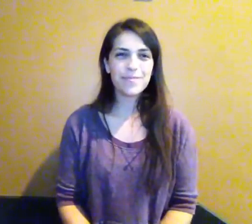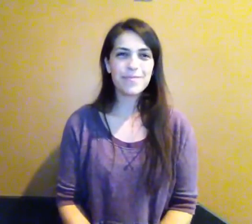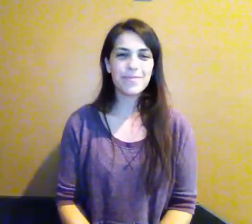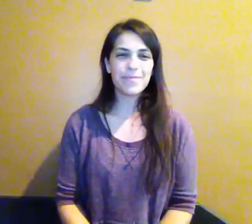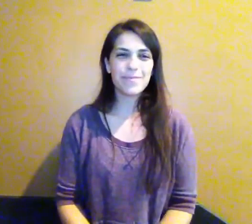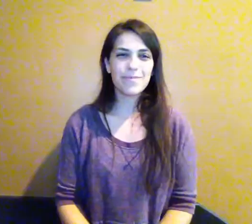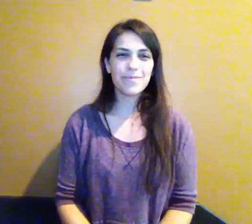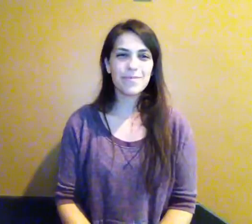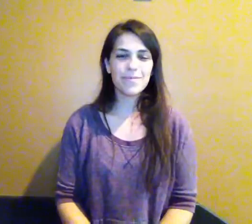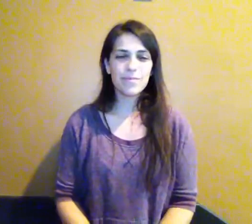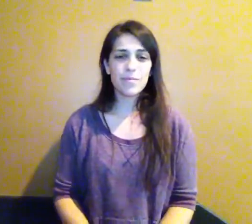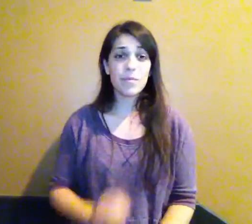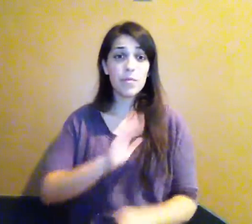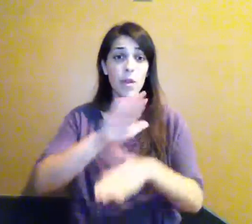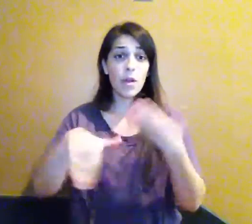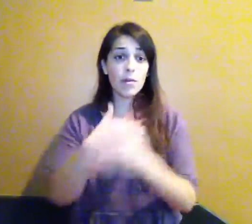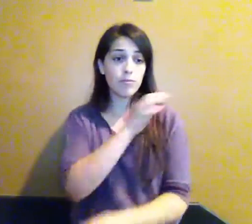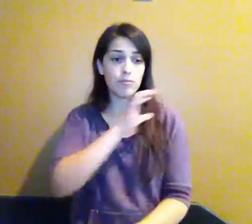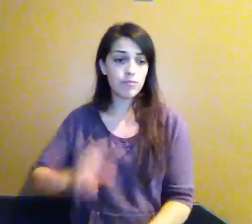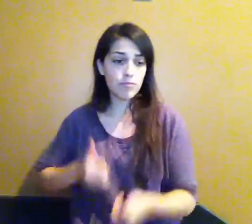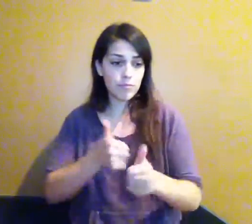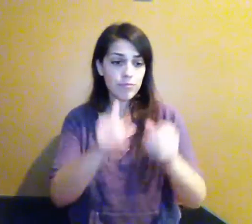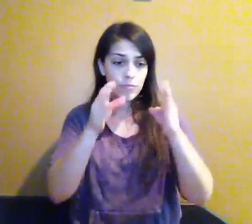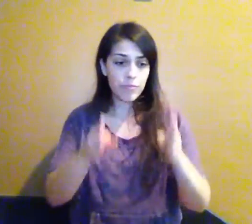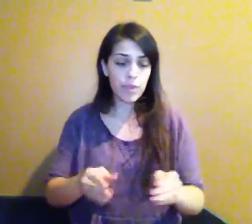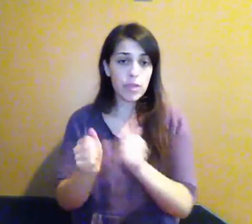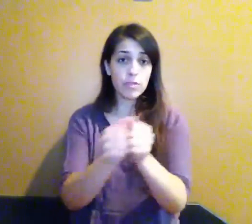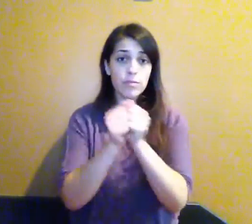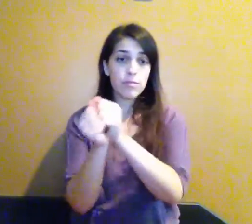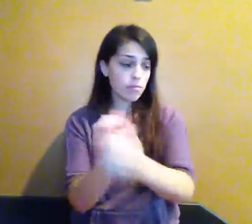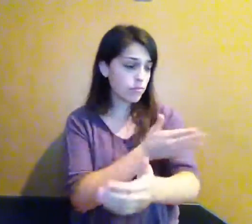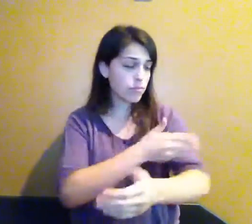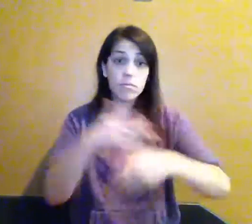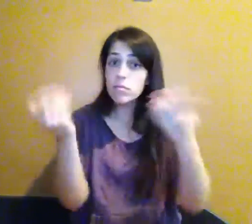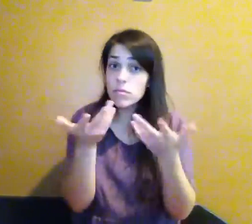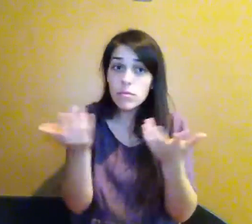We will rise Stand and sing